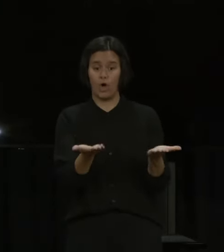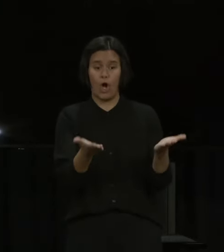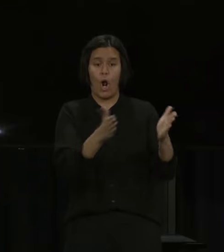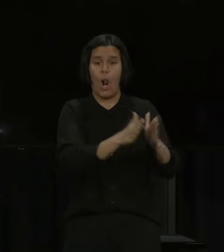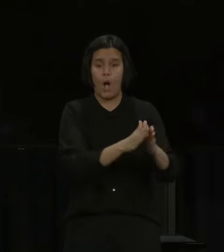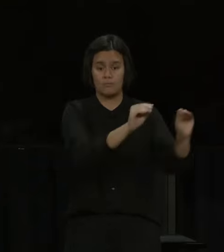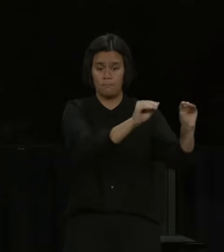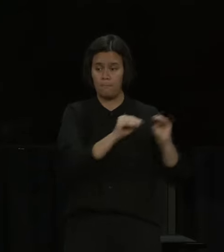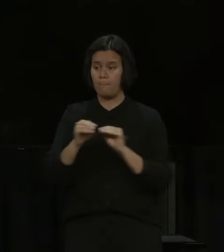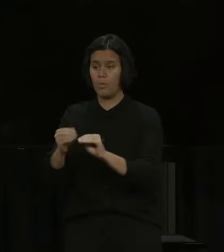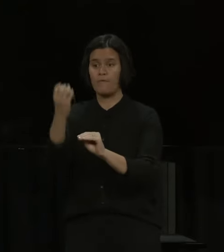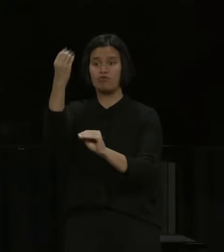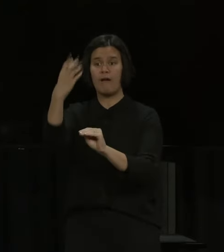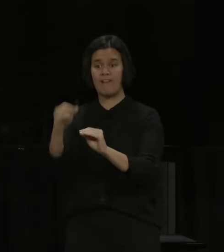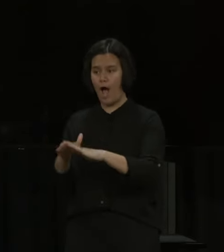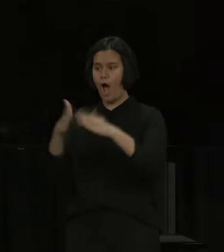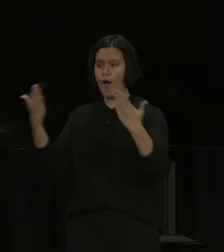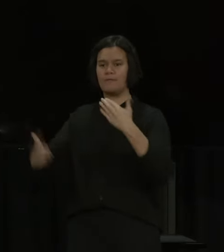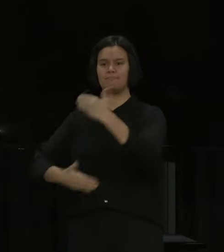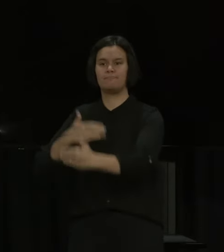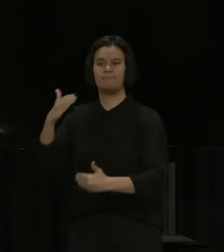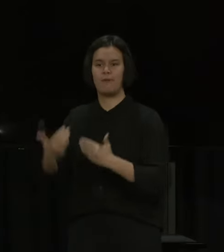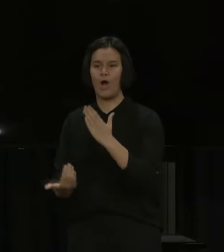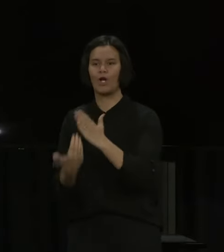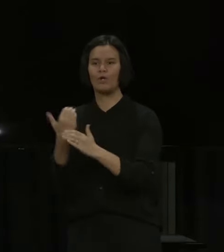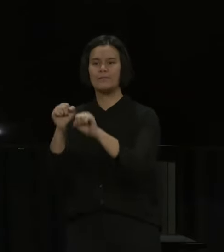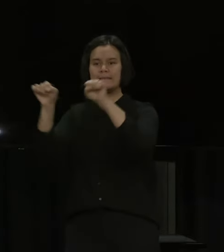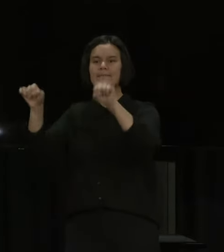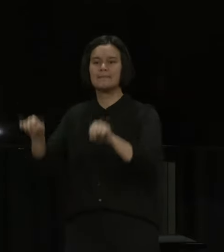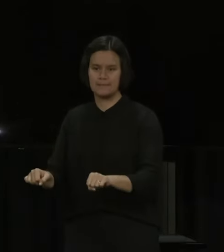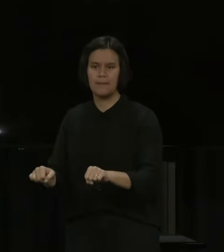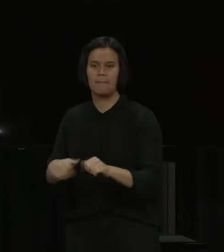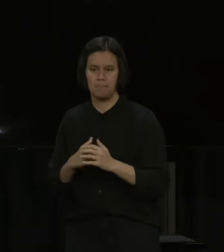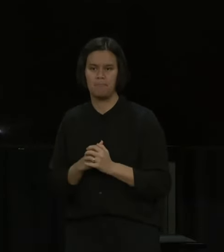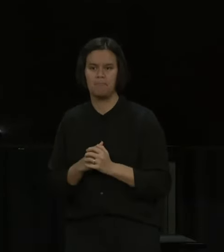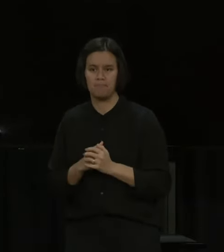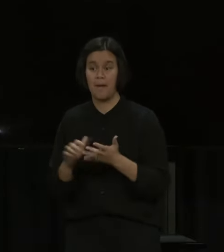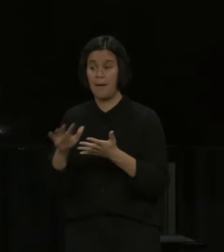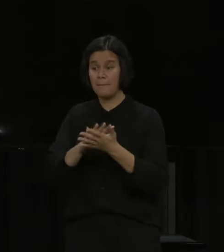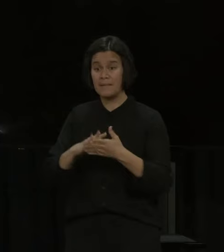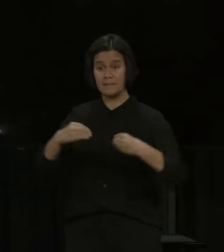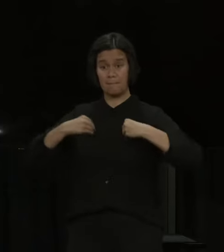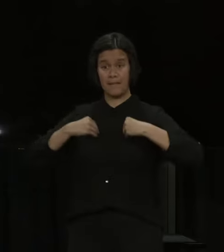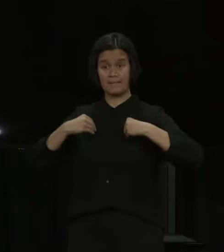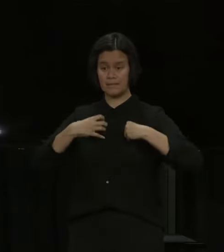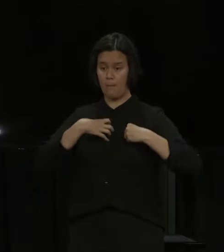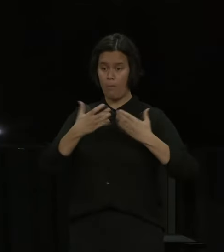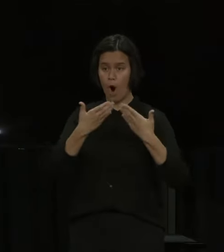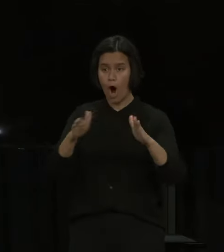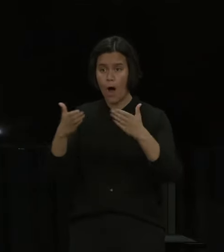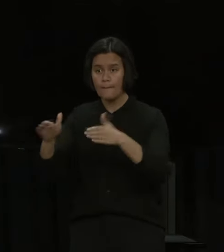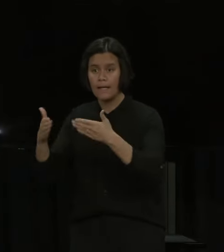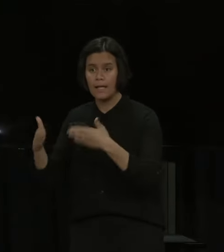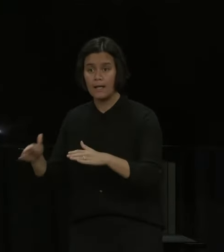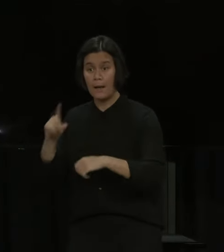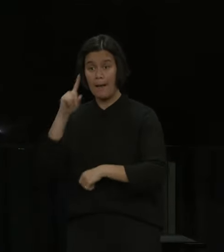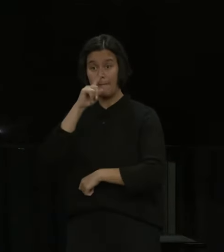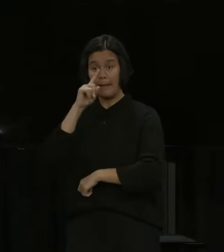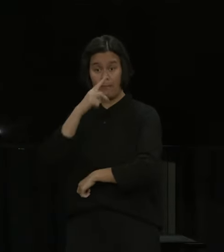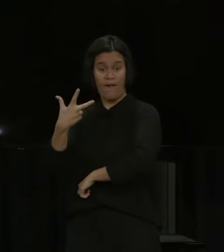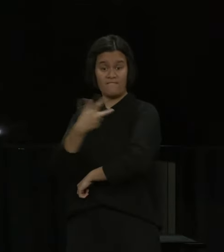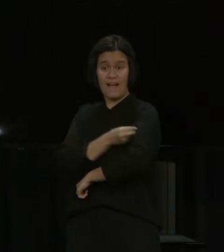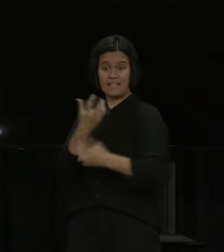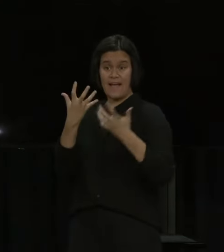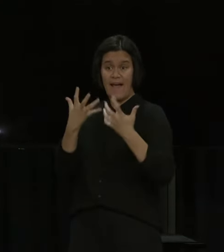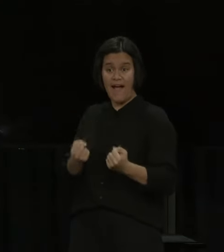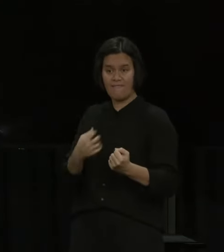all safe, as we've always been striving to do all along, but provide businesses and vaccinated people more confidence to operate and move